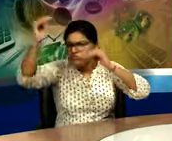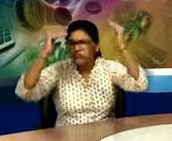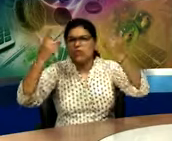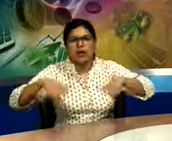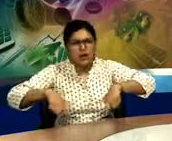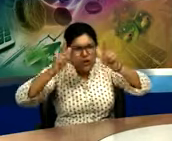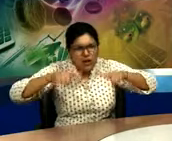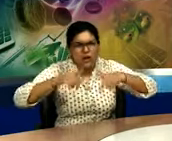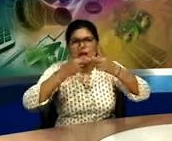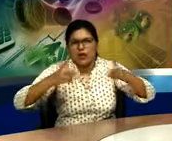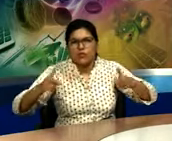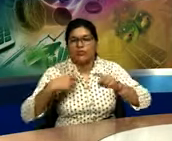to be watchful